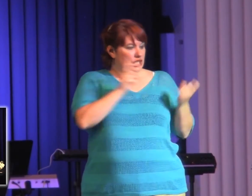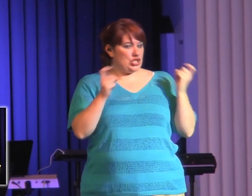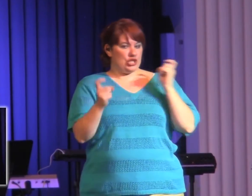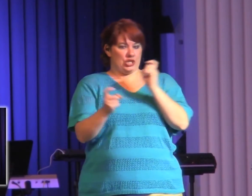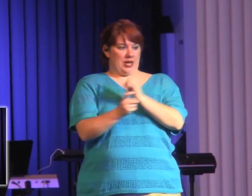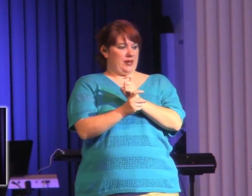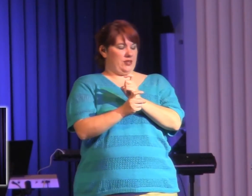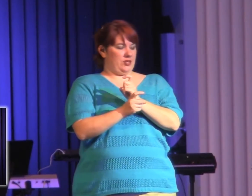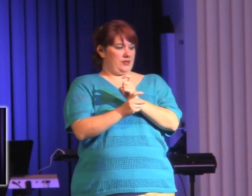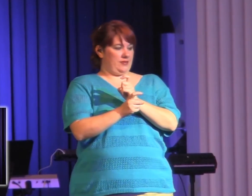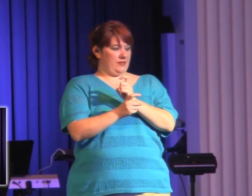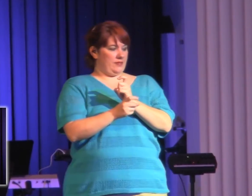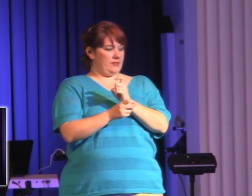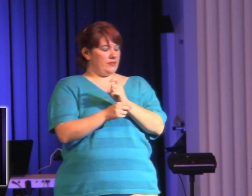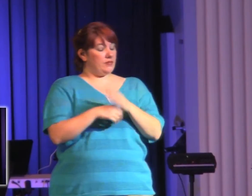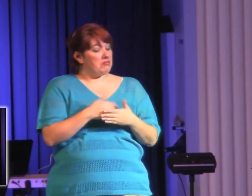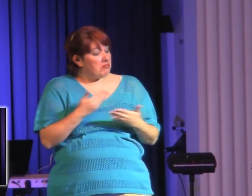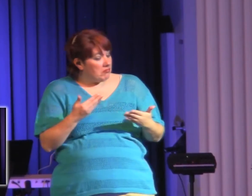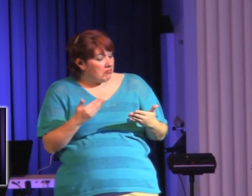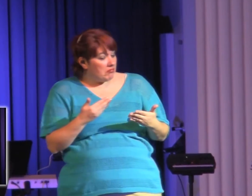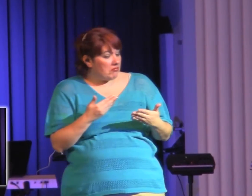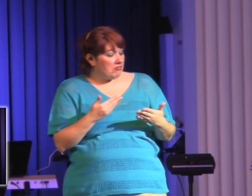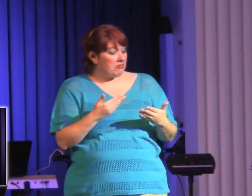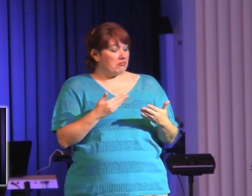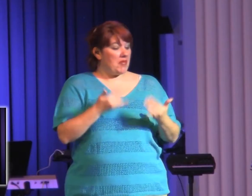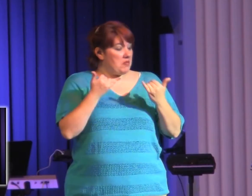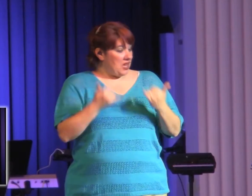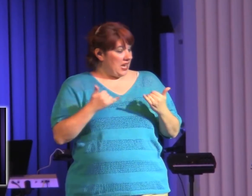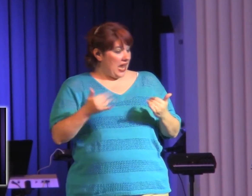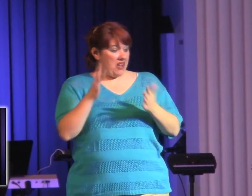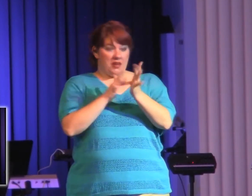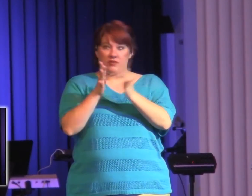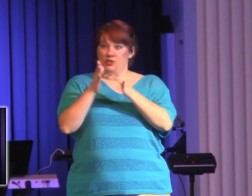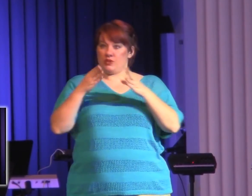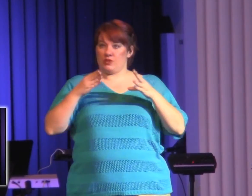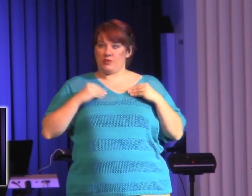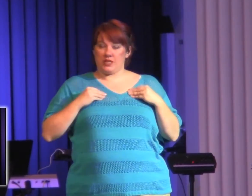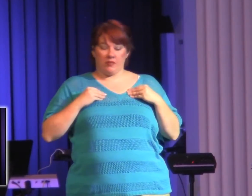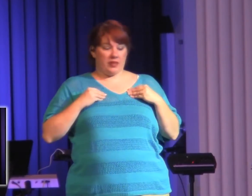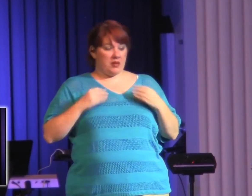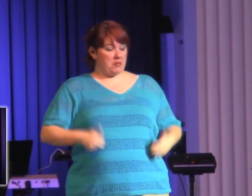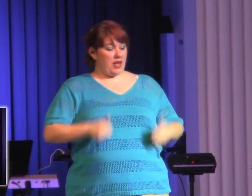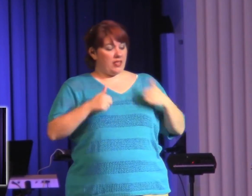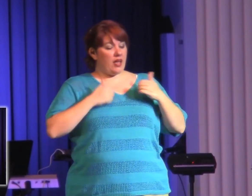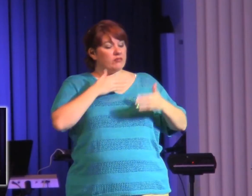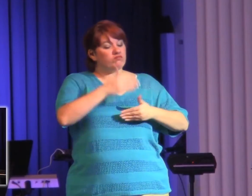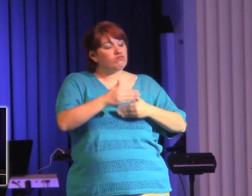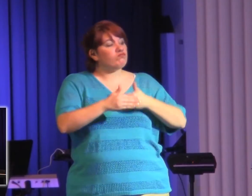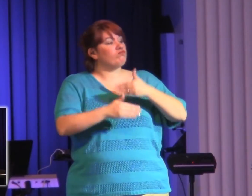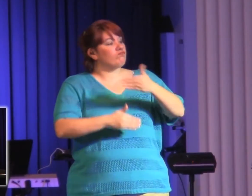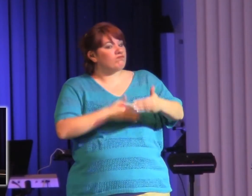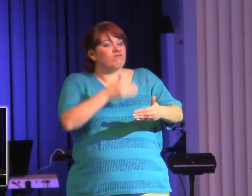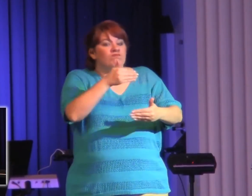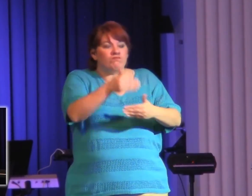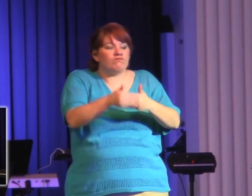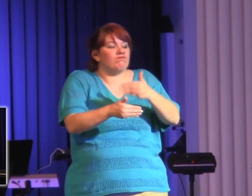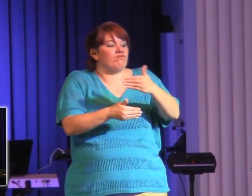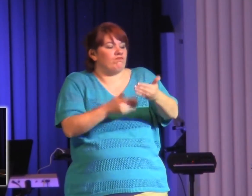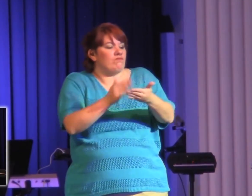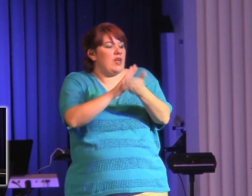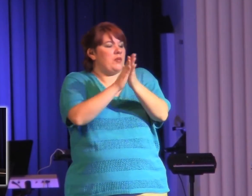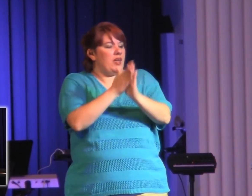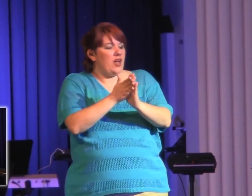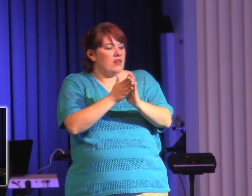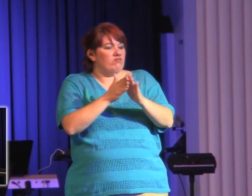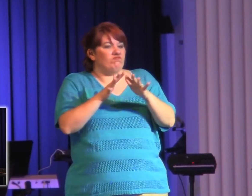then what happens? After a little bit, we become a little casual. And, you know, what used to be hardcore, we